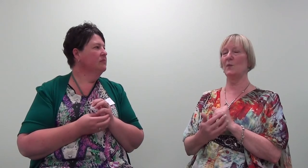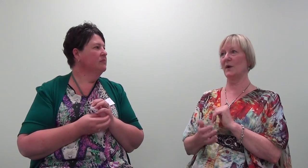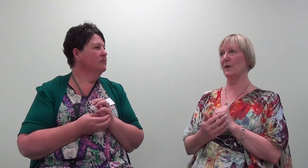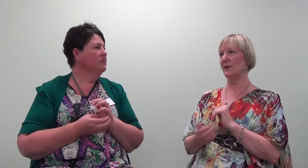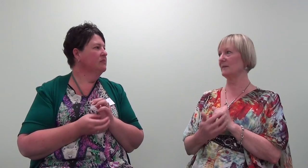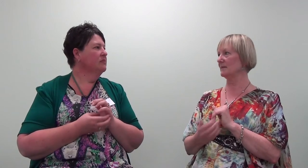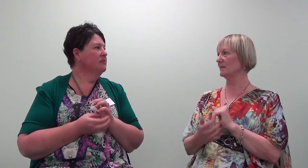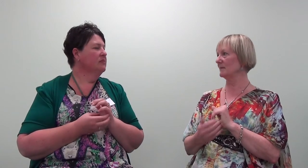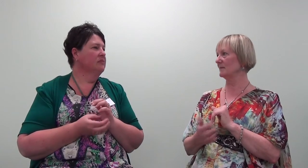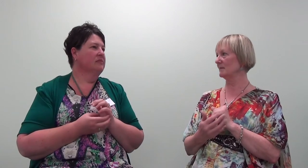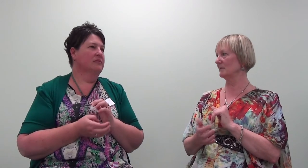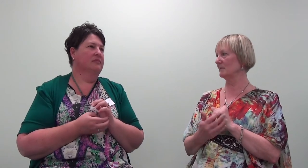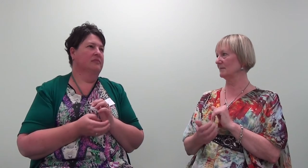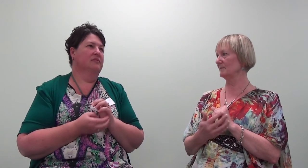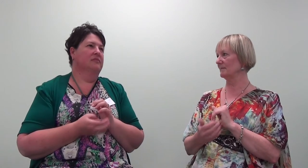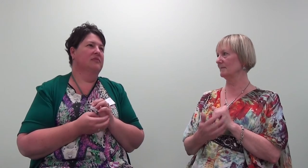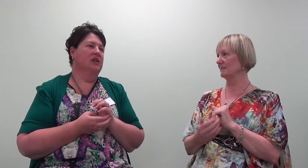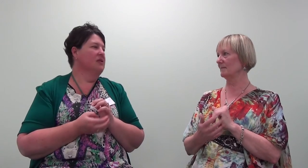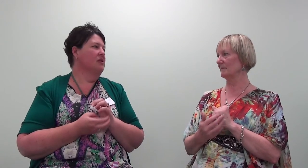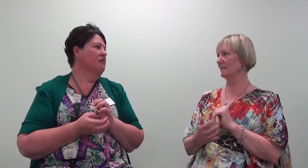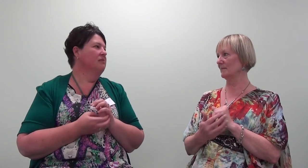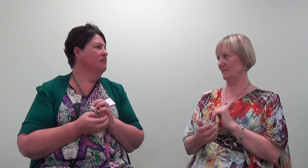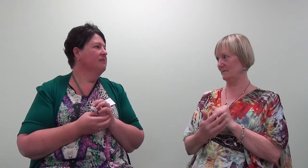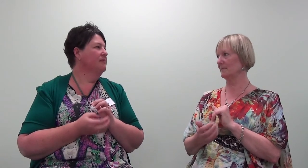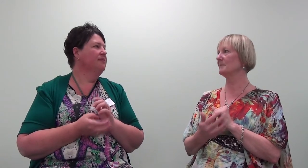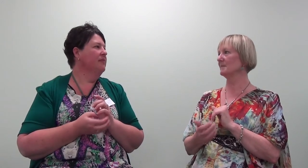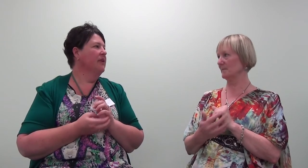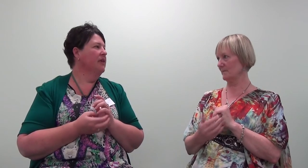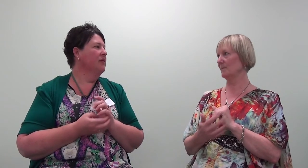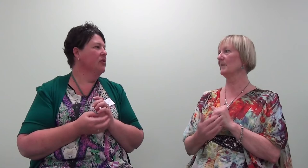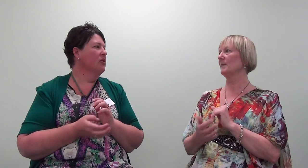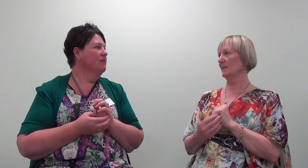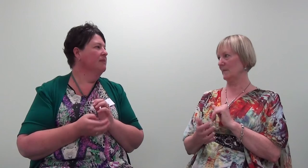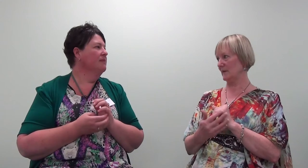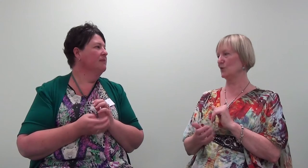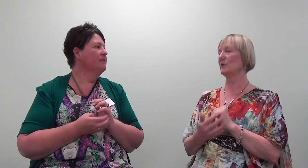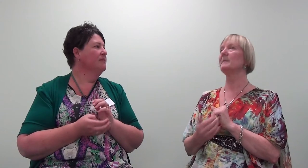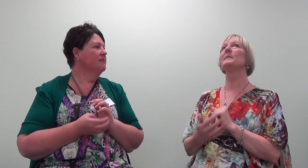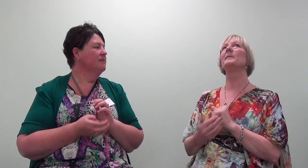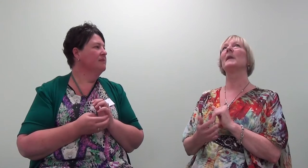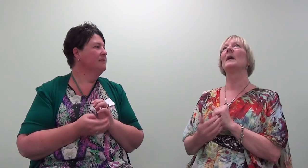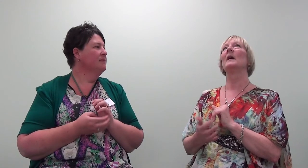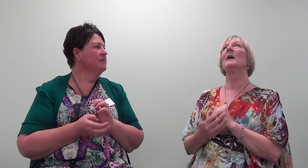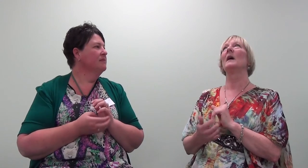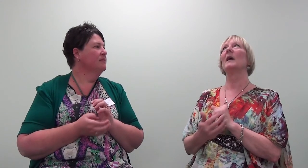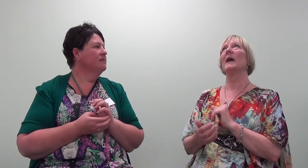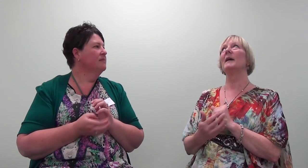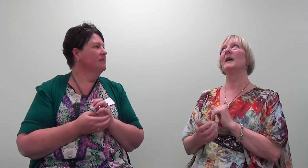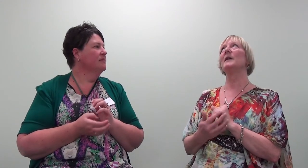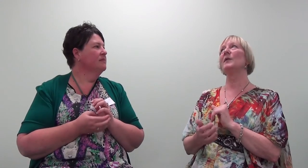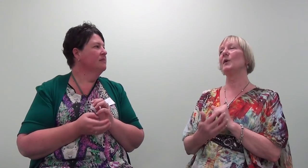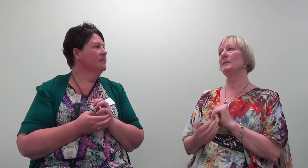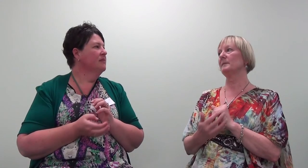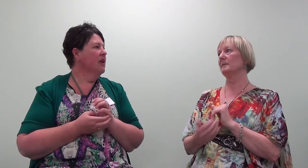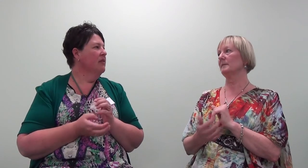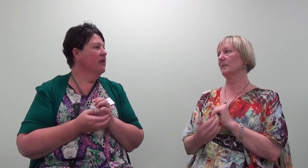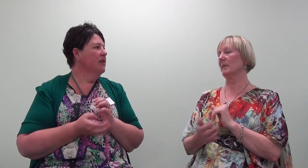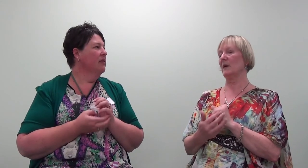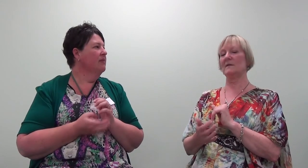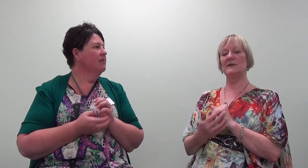don't want to go there? Yeah. Still. Yeah. Strong. Strong. Okay. Even though. Even though. I've